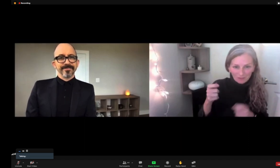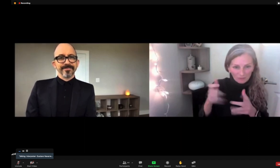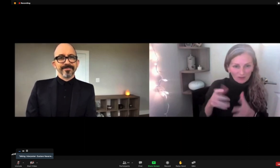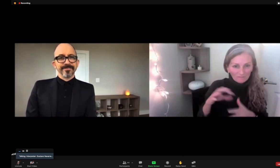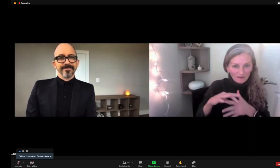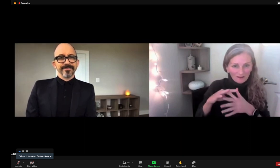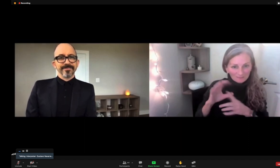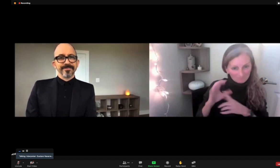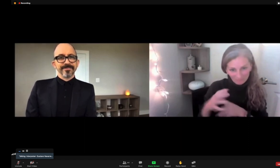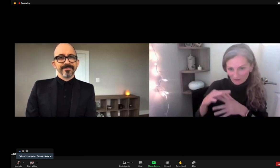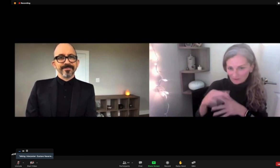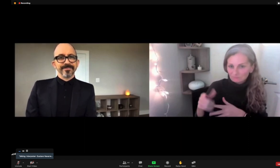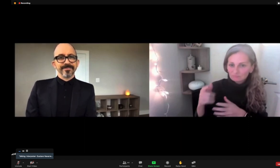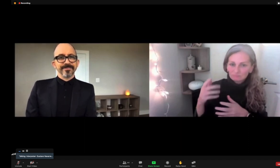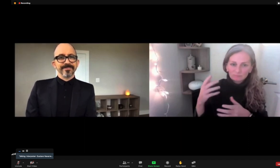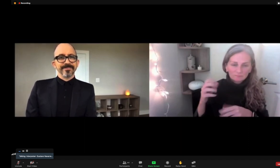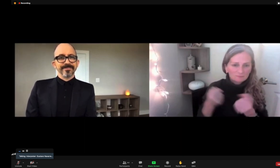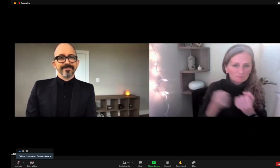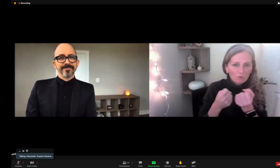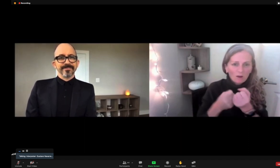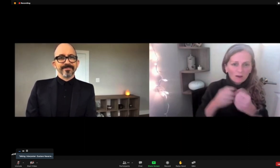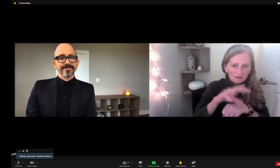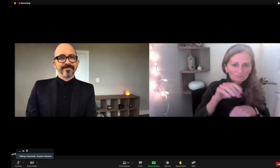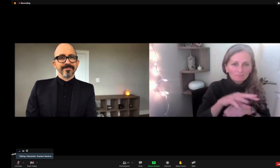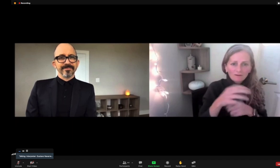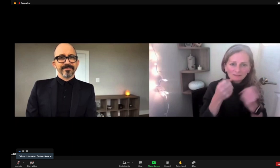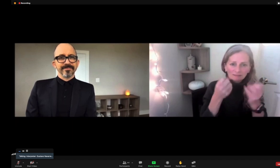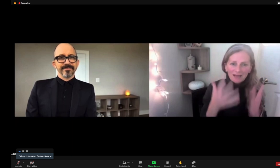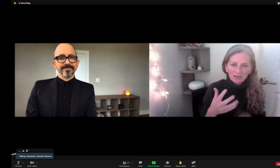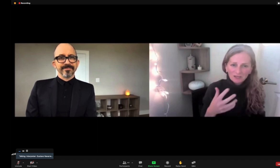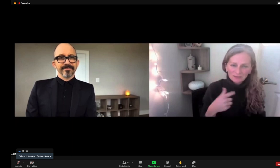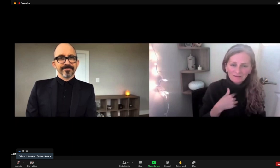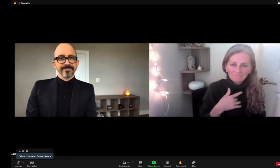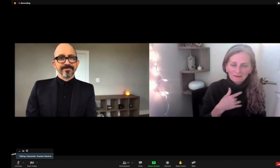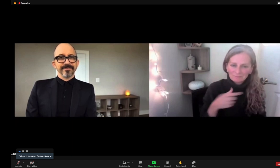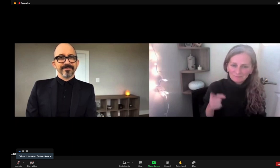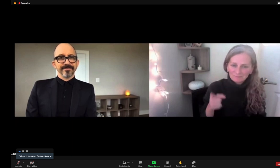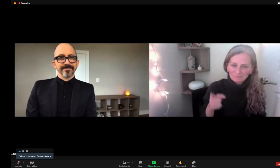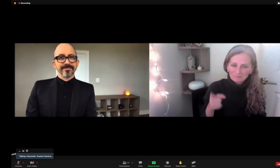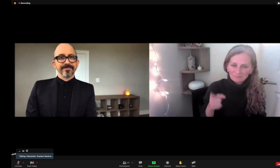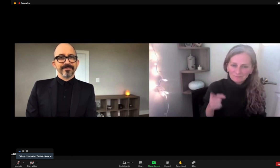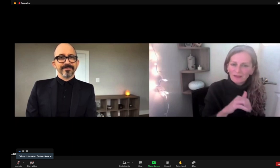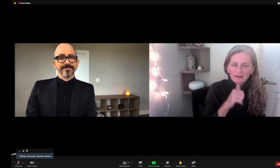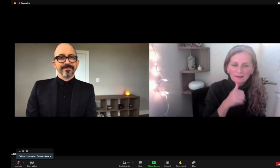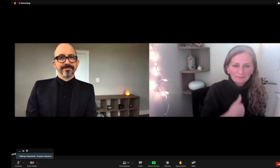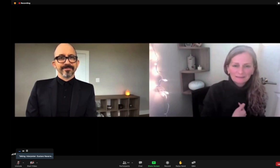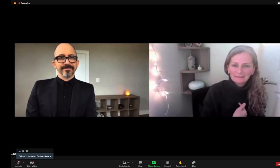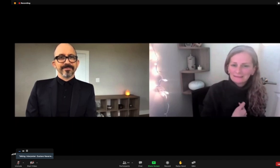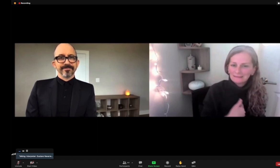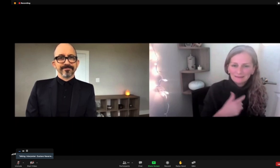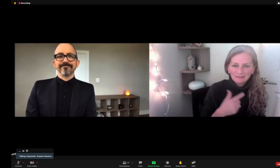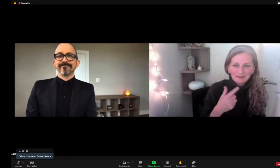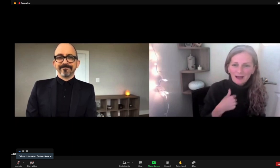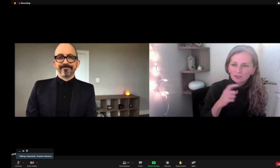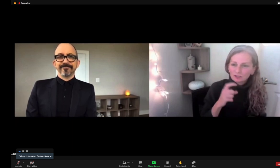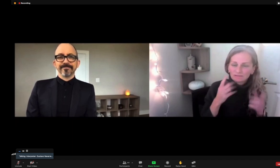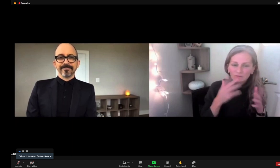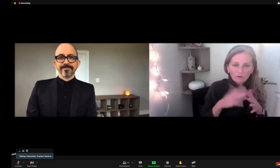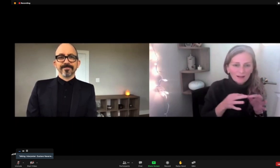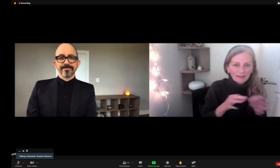watched the content cultural specialists work with designers and providing their consultation to them, I realized that that was not